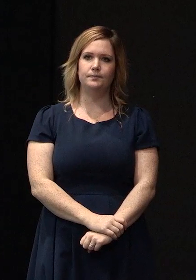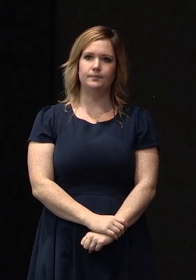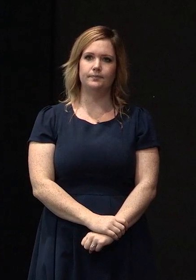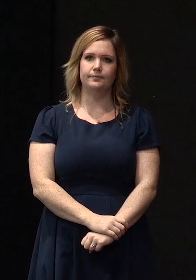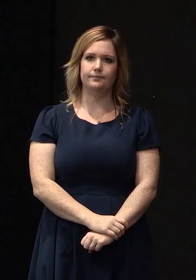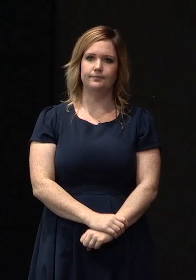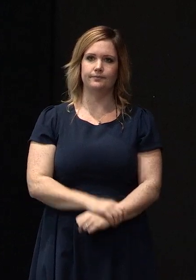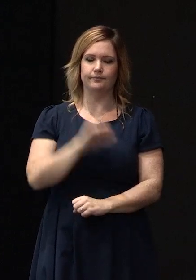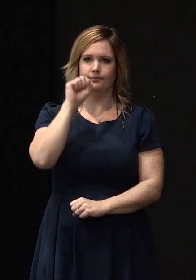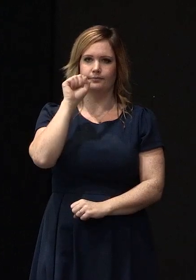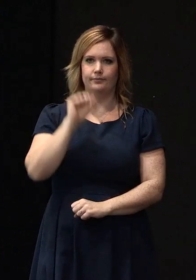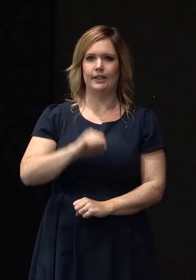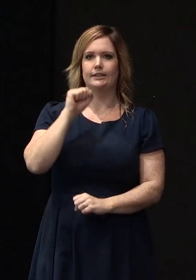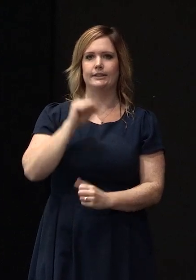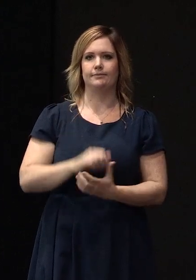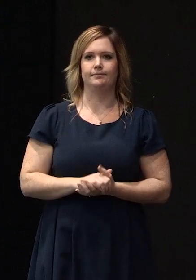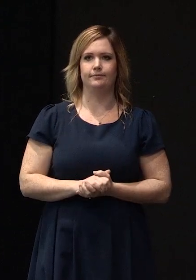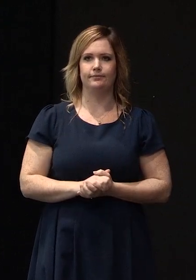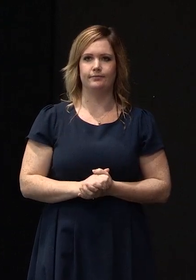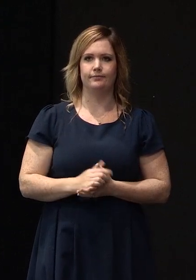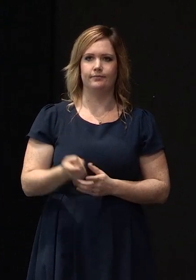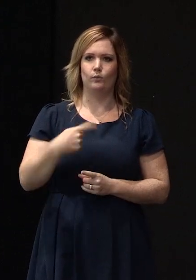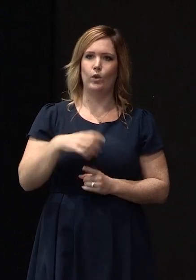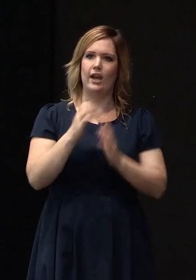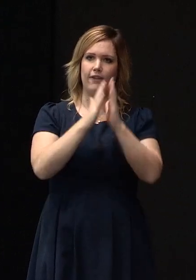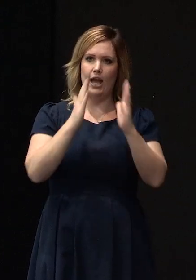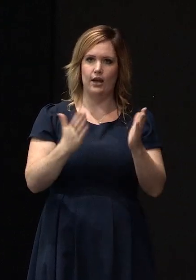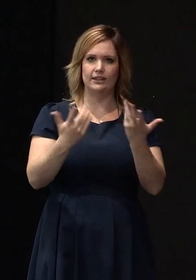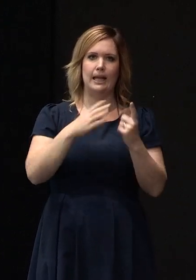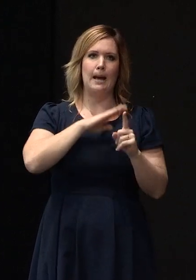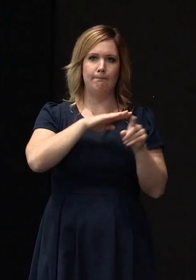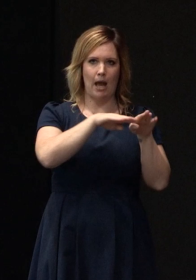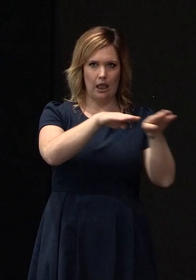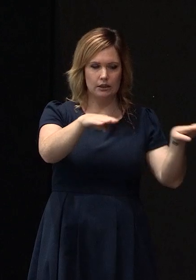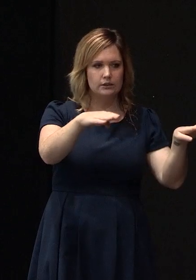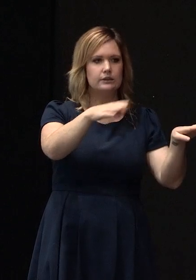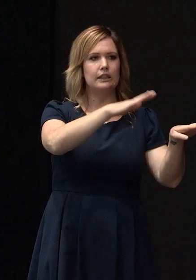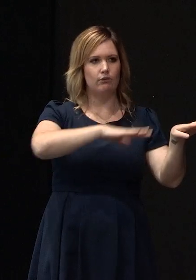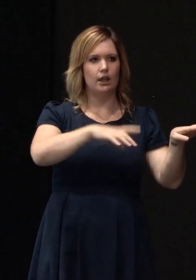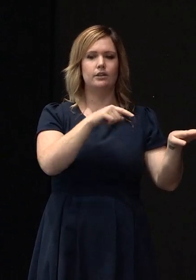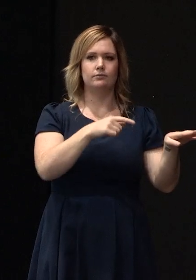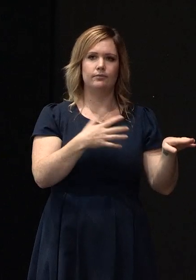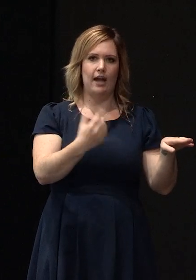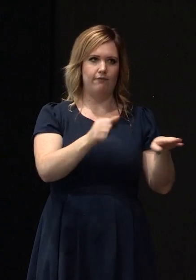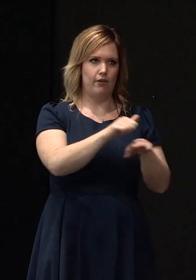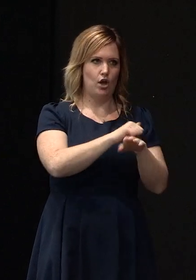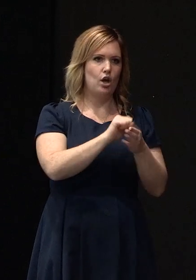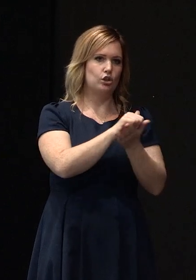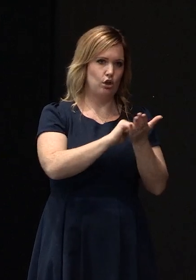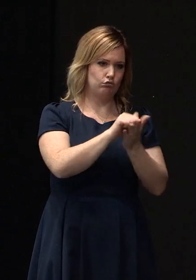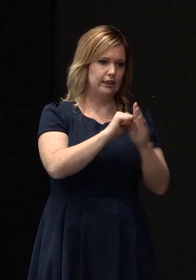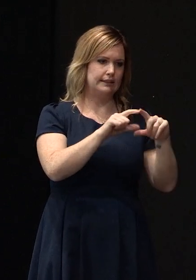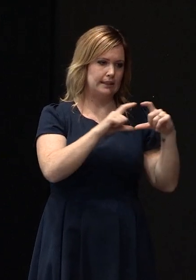yes we have a house out on the parklands area and we have a concrete slab which we